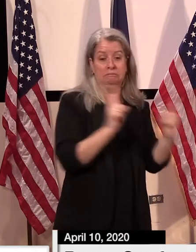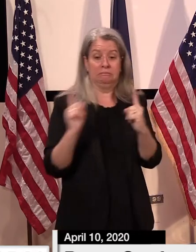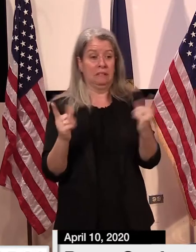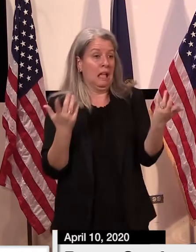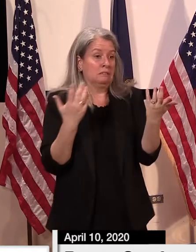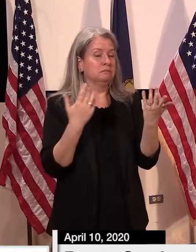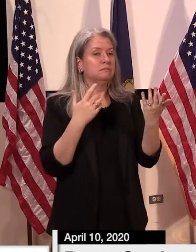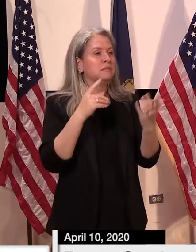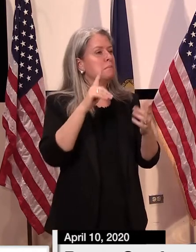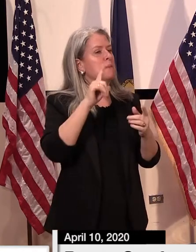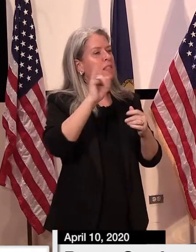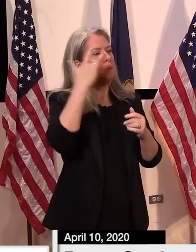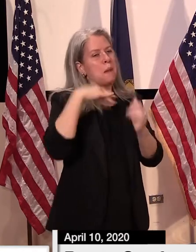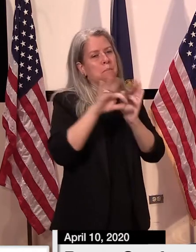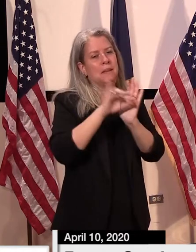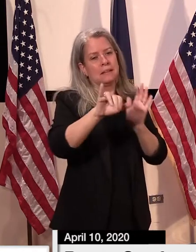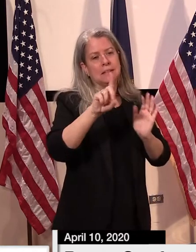reasonable.